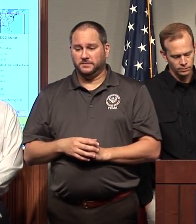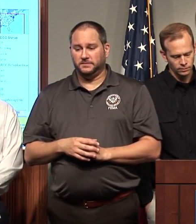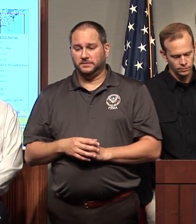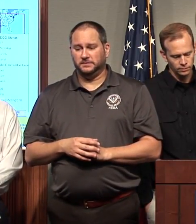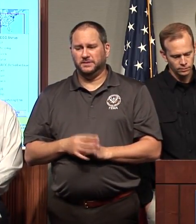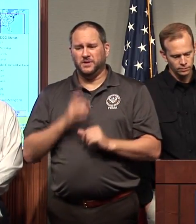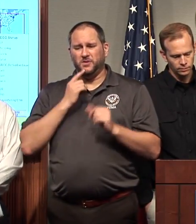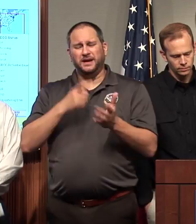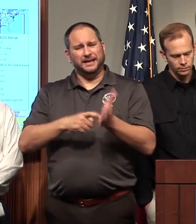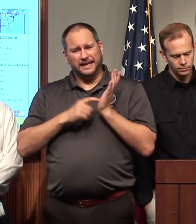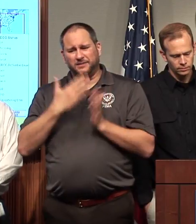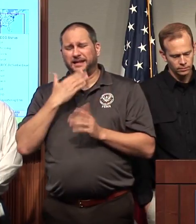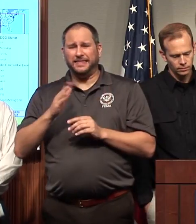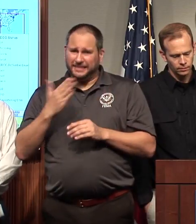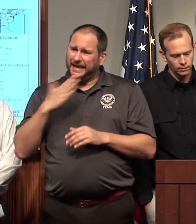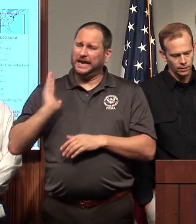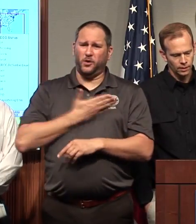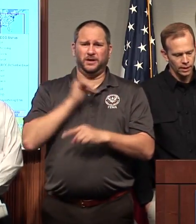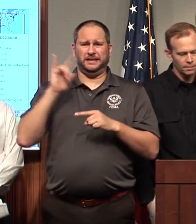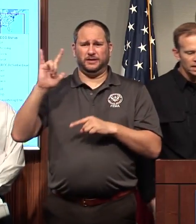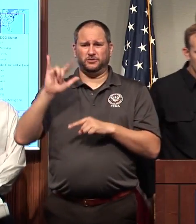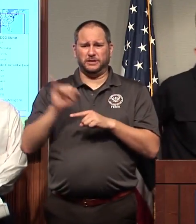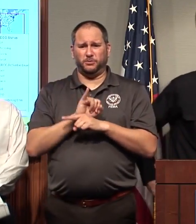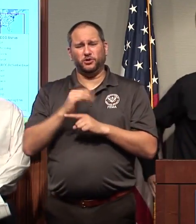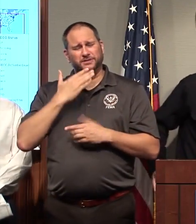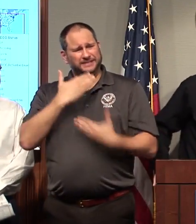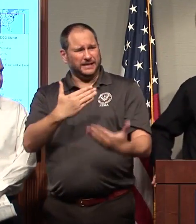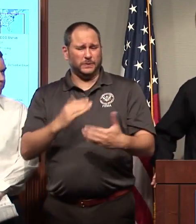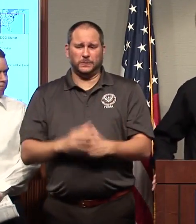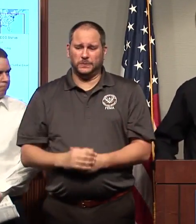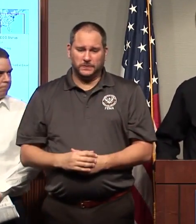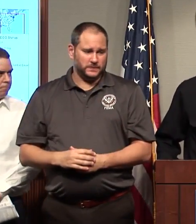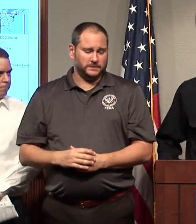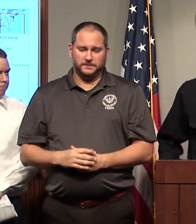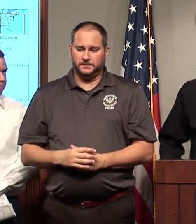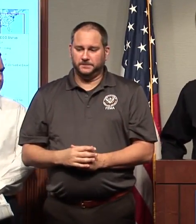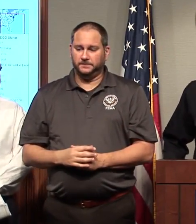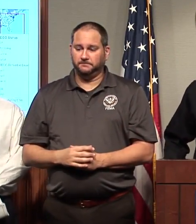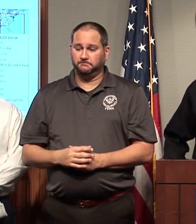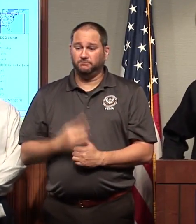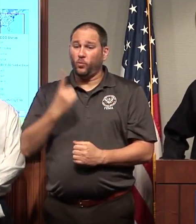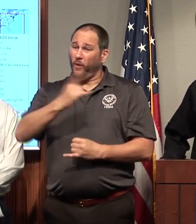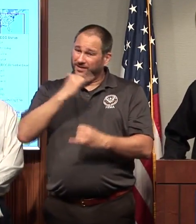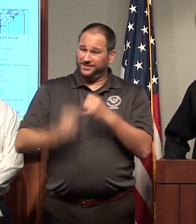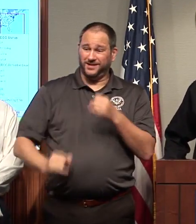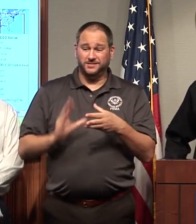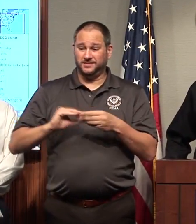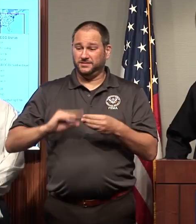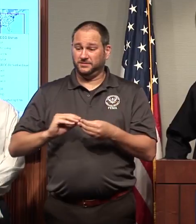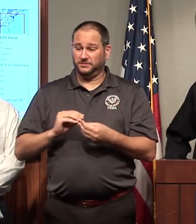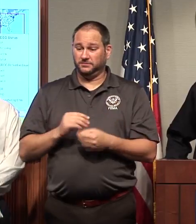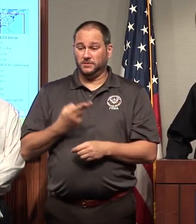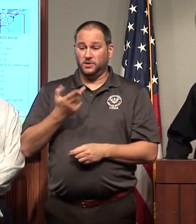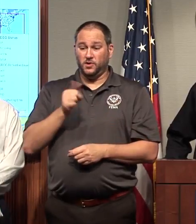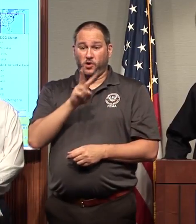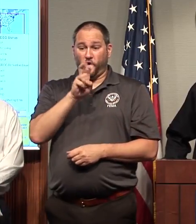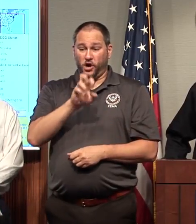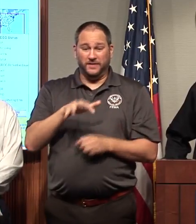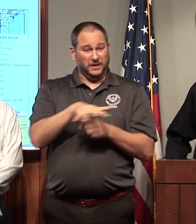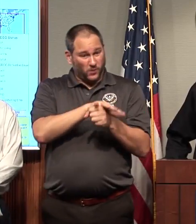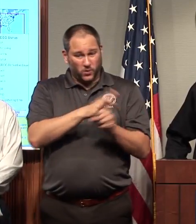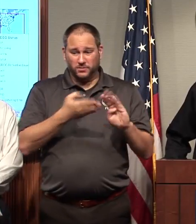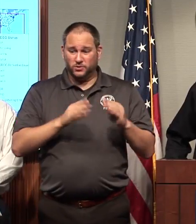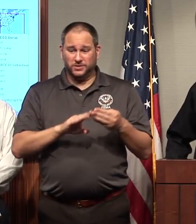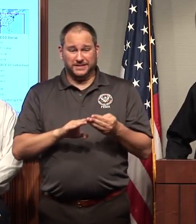industry partners for their support, too. Yep. And then one final message, again, like Harvey, the whole community is going to have to come around